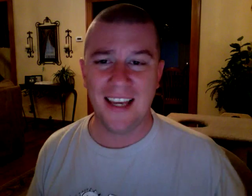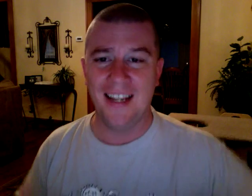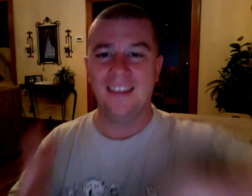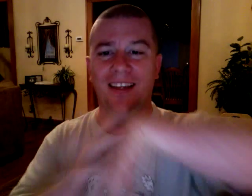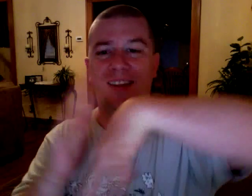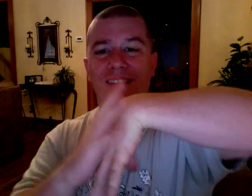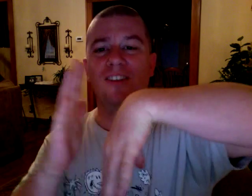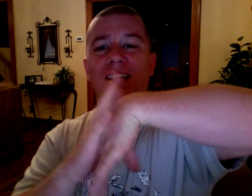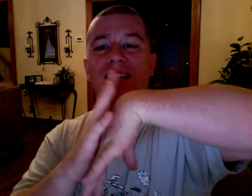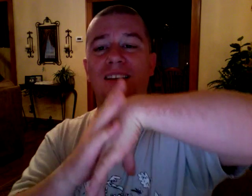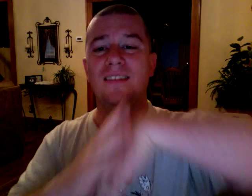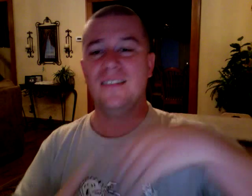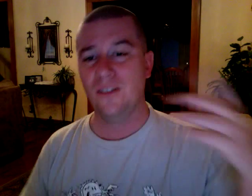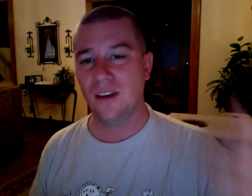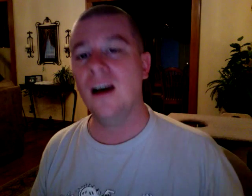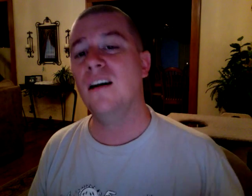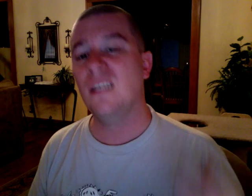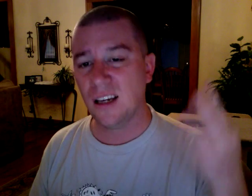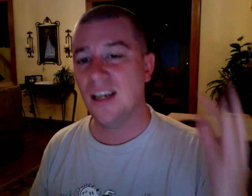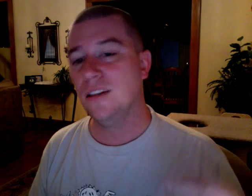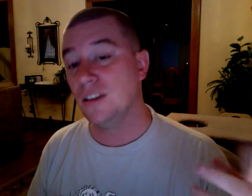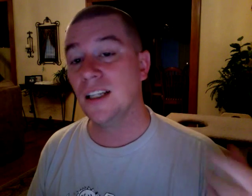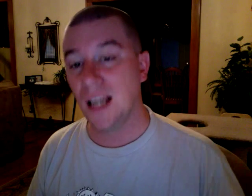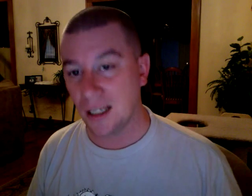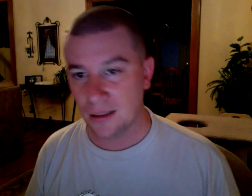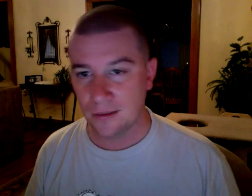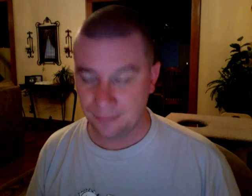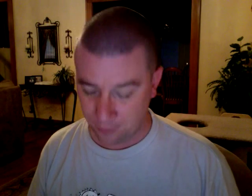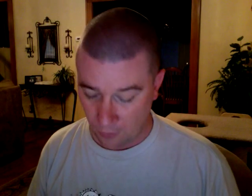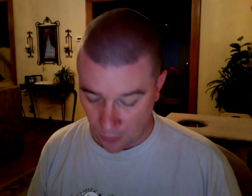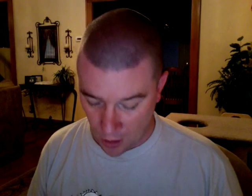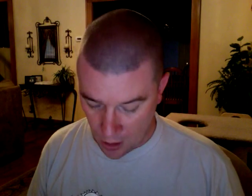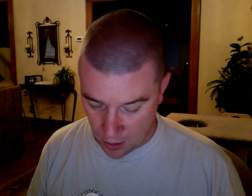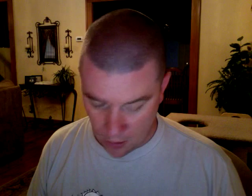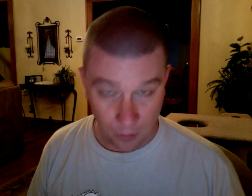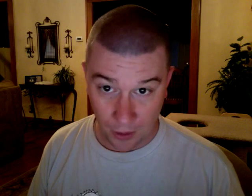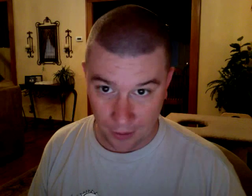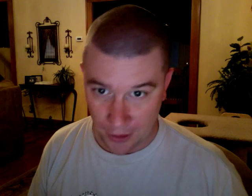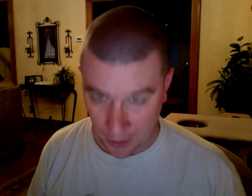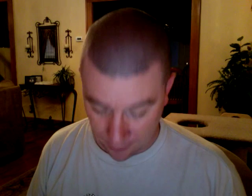anything. They just go like this and you say, oh, okay, at three o'clock. Or whatever, you know.